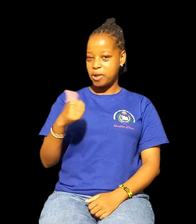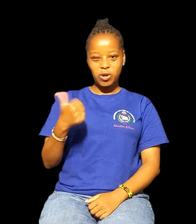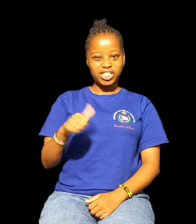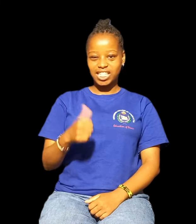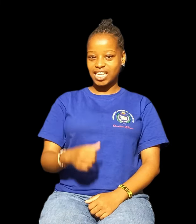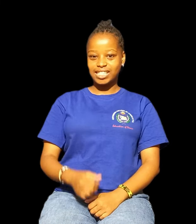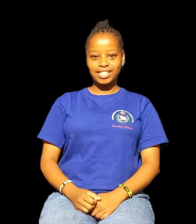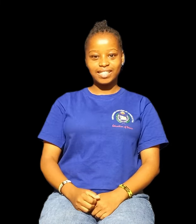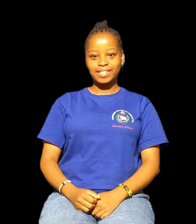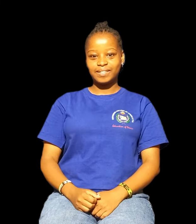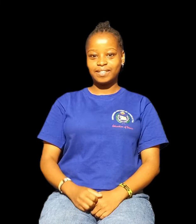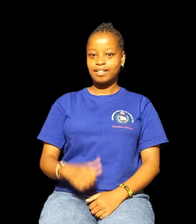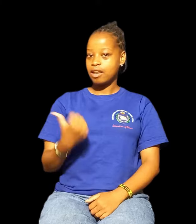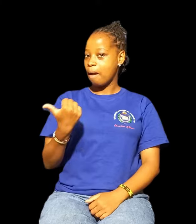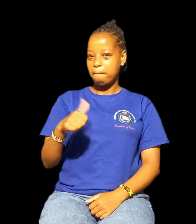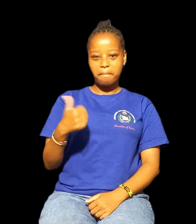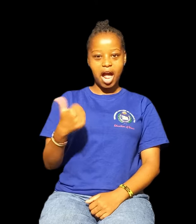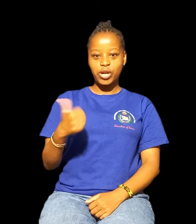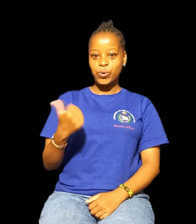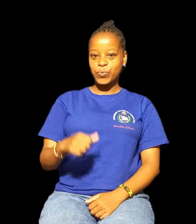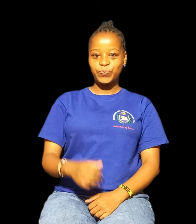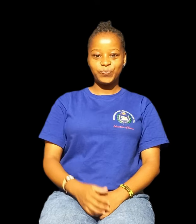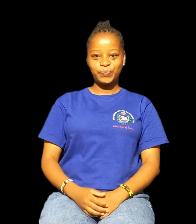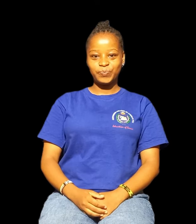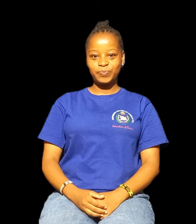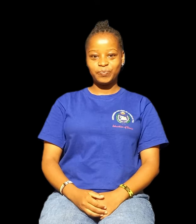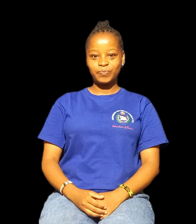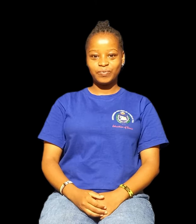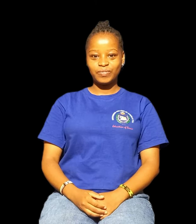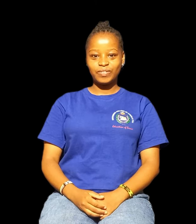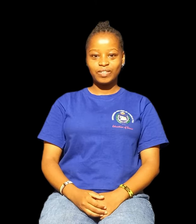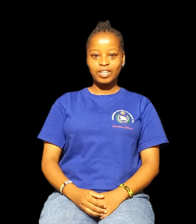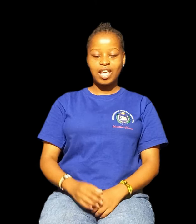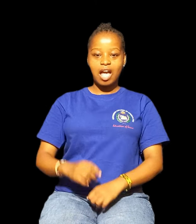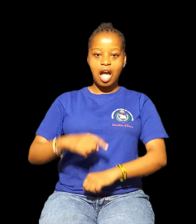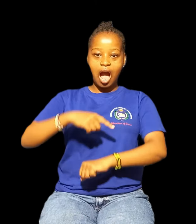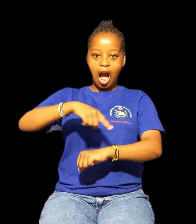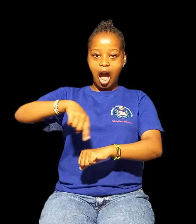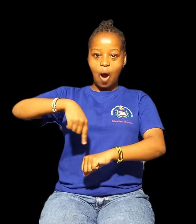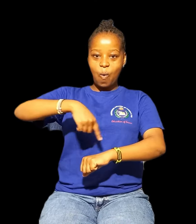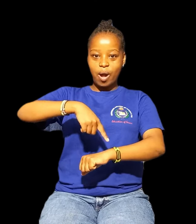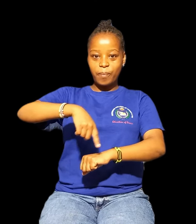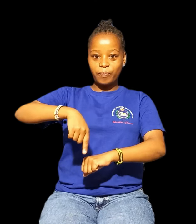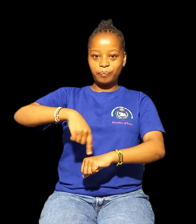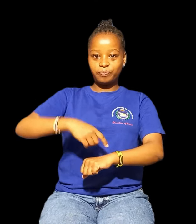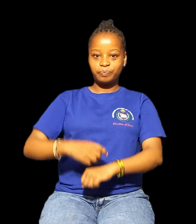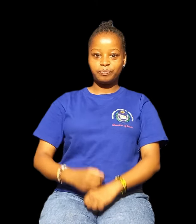Not yet Hour Hour